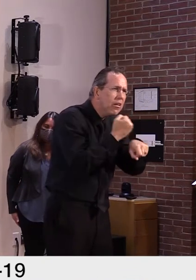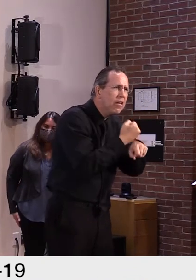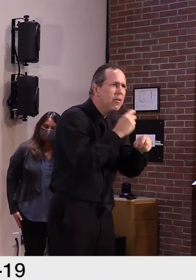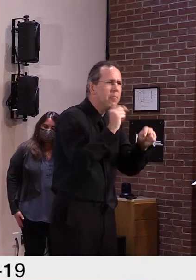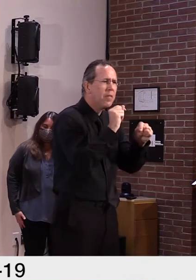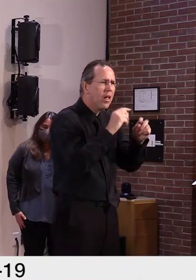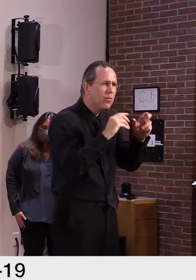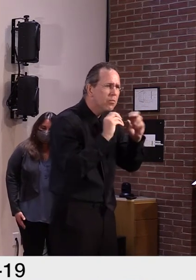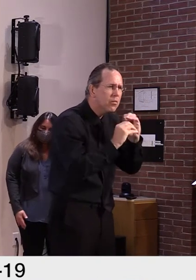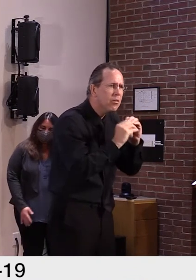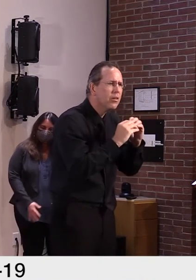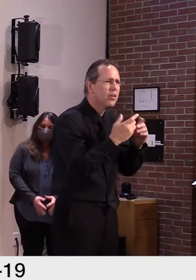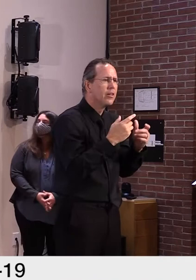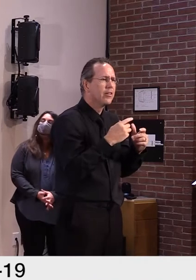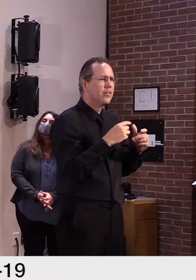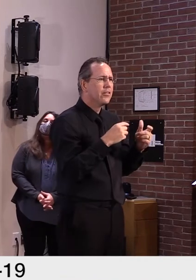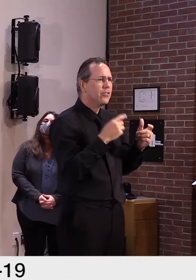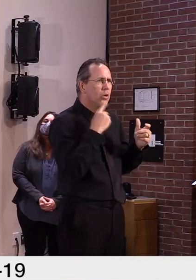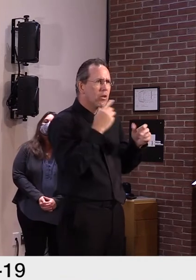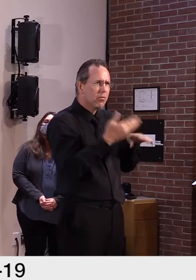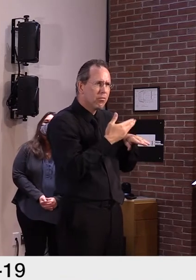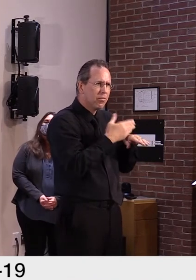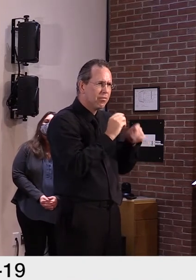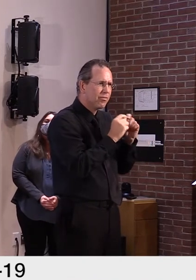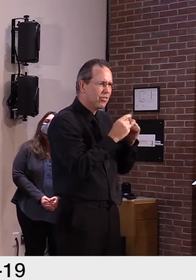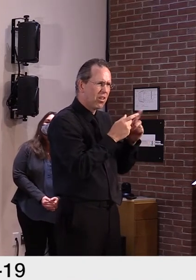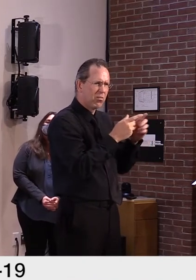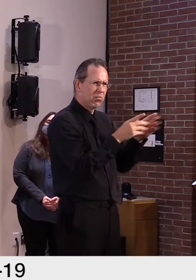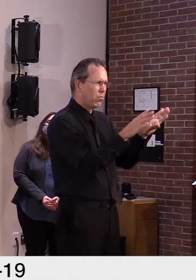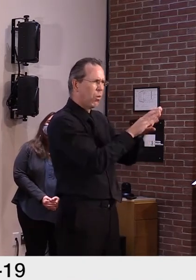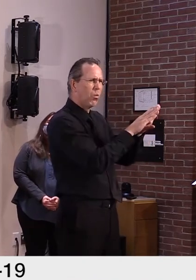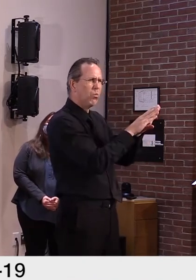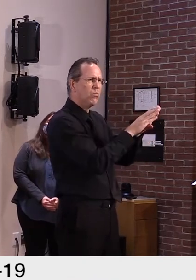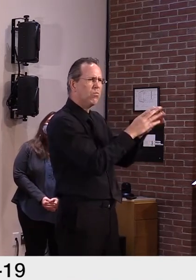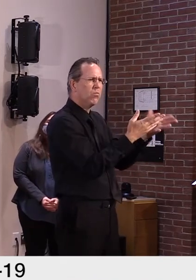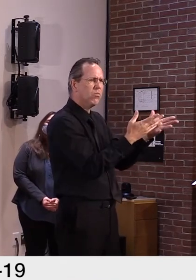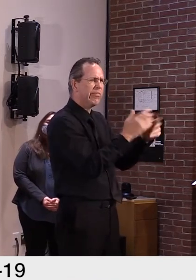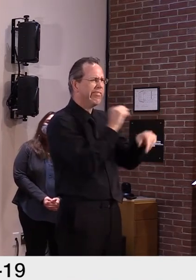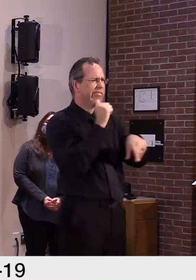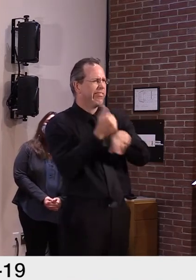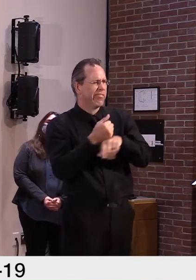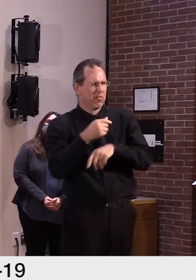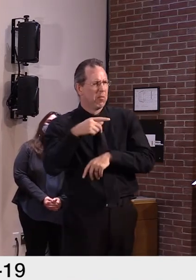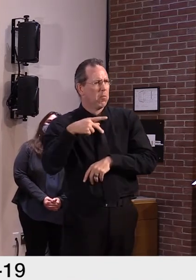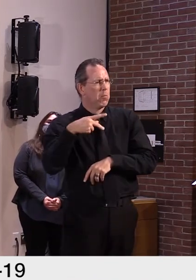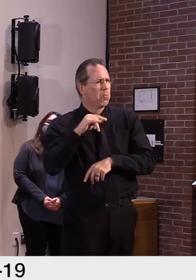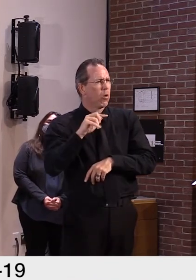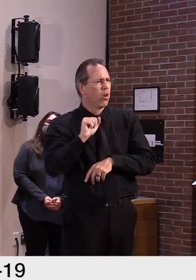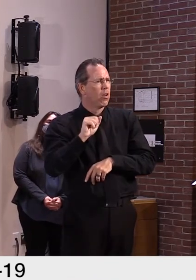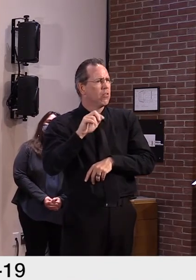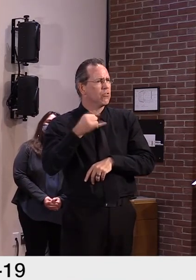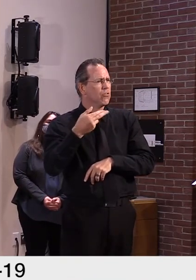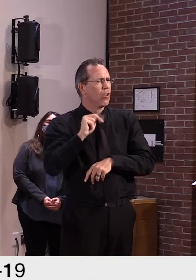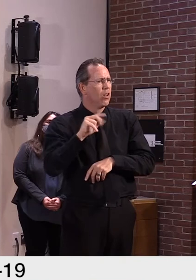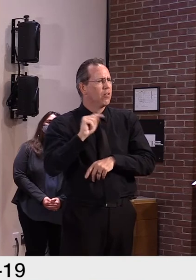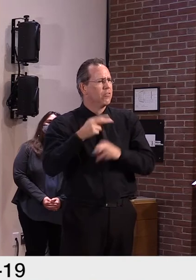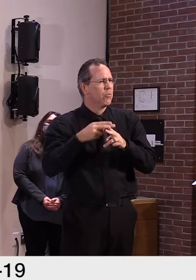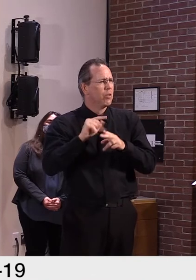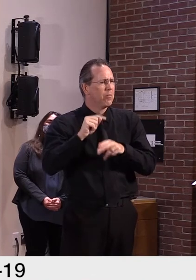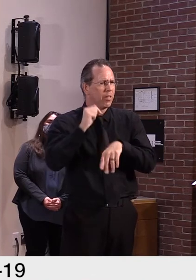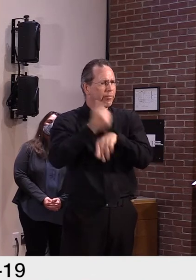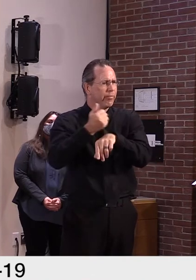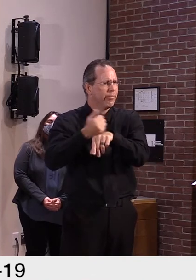uh, why that might be, and, and why that might be a safer alternative than, uh, the composting toilets.